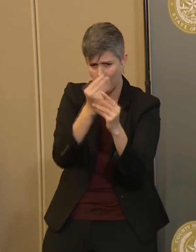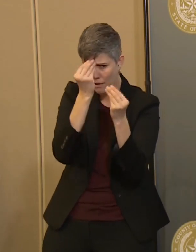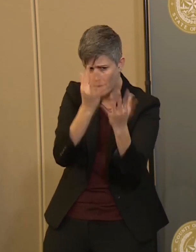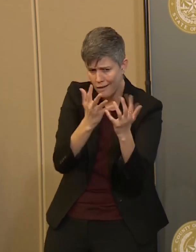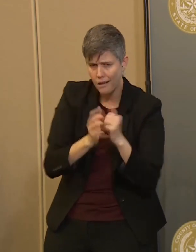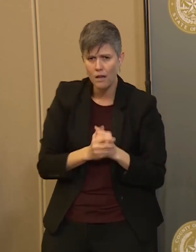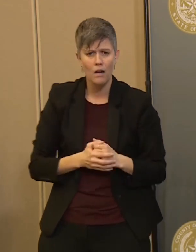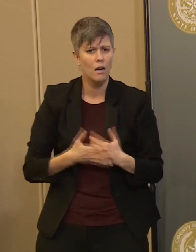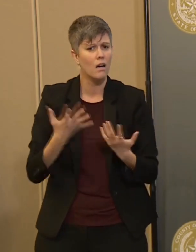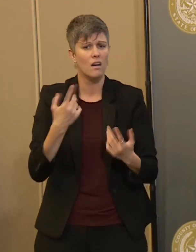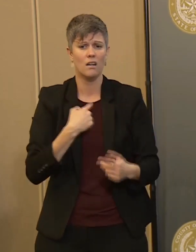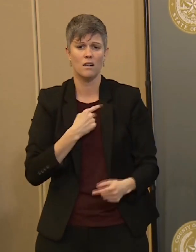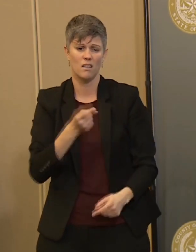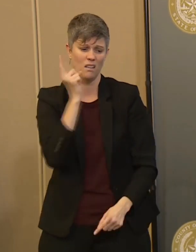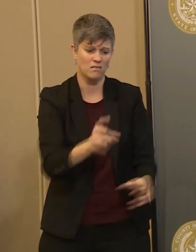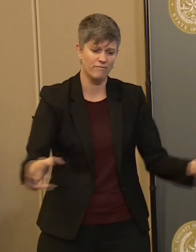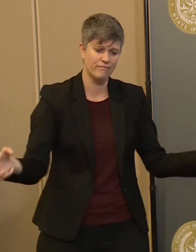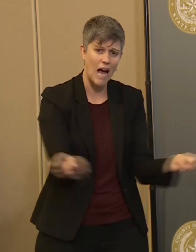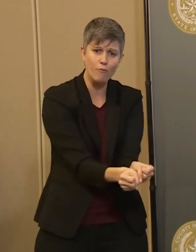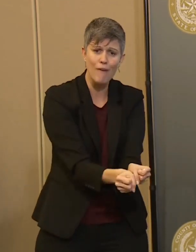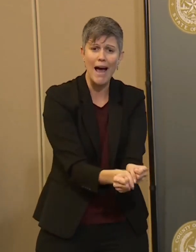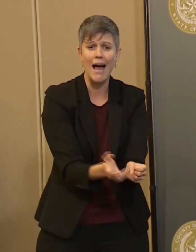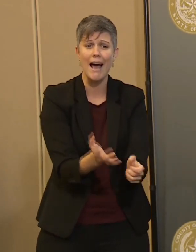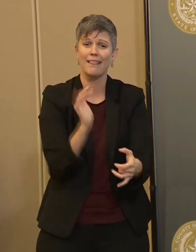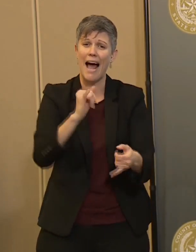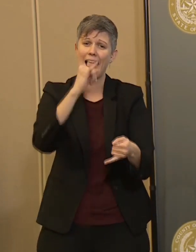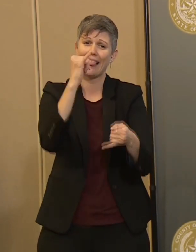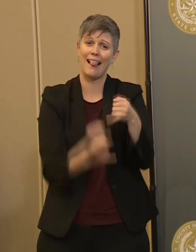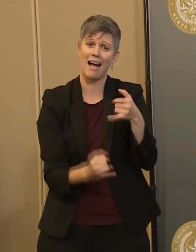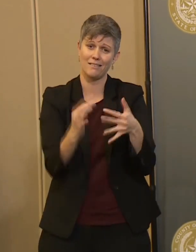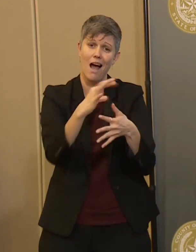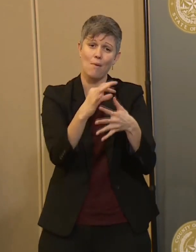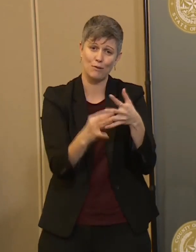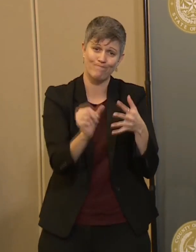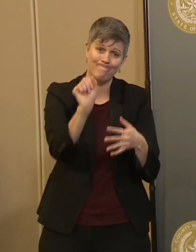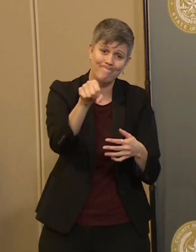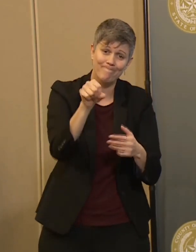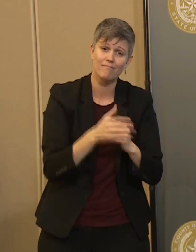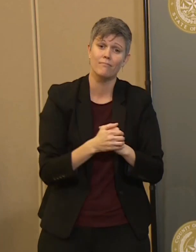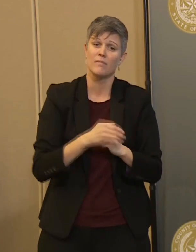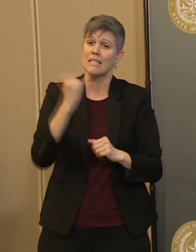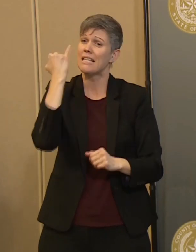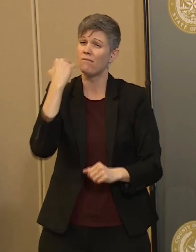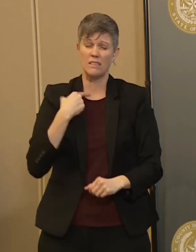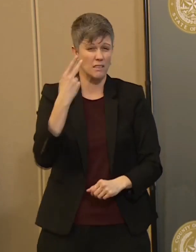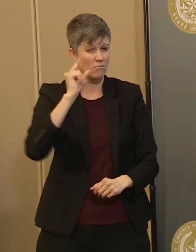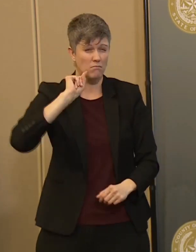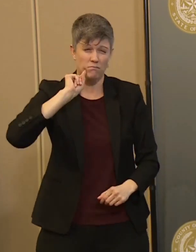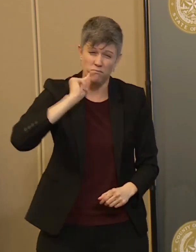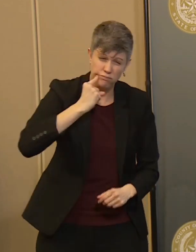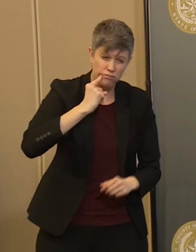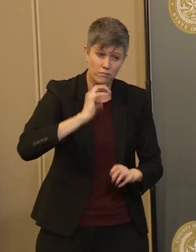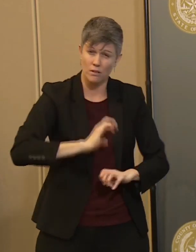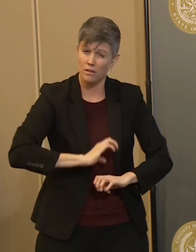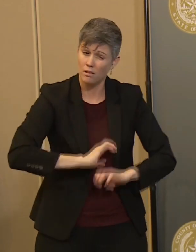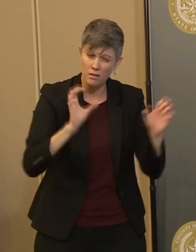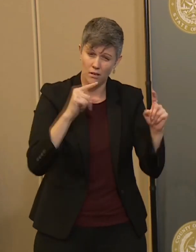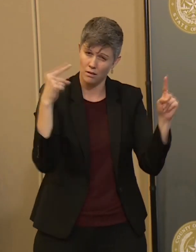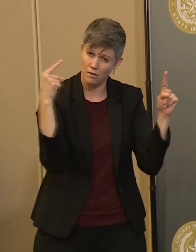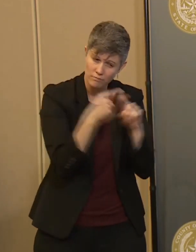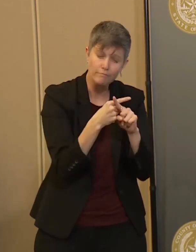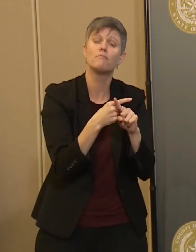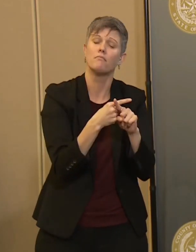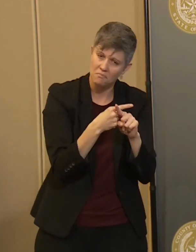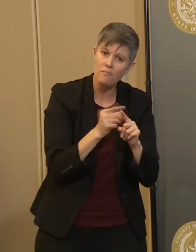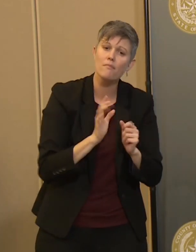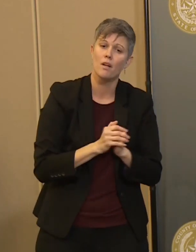is the last option and only if we see something really egregious. But there are provisions in these